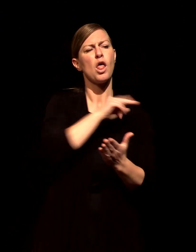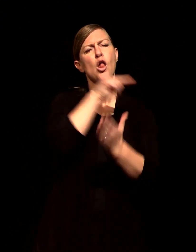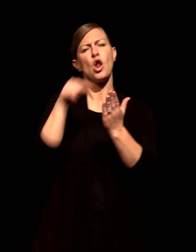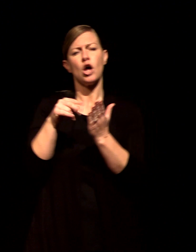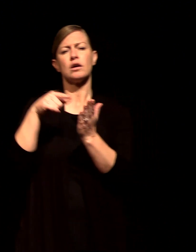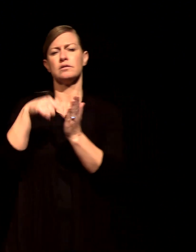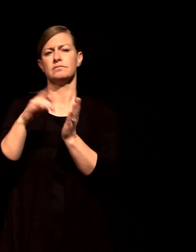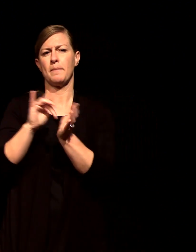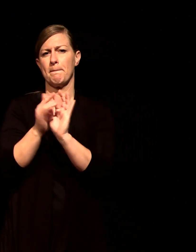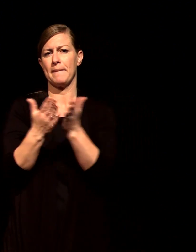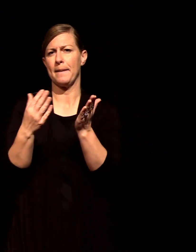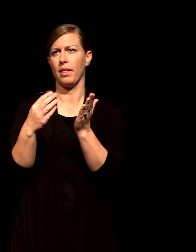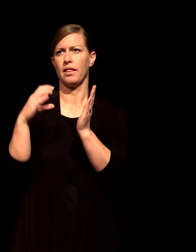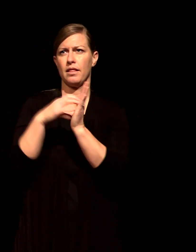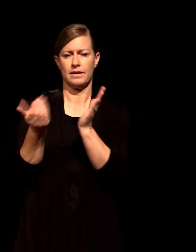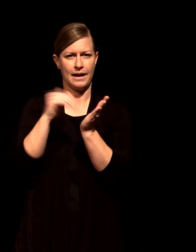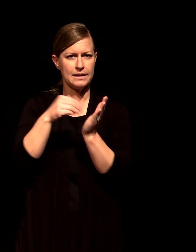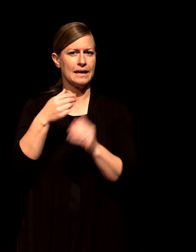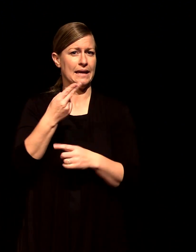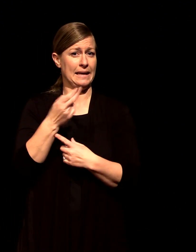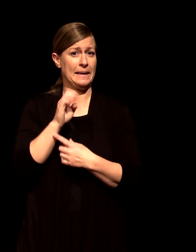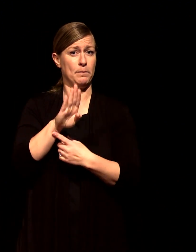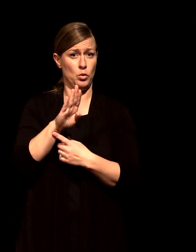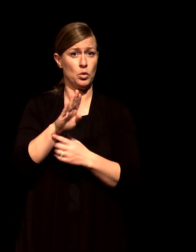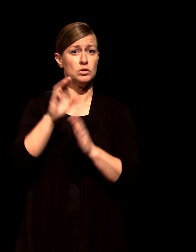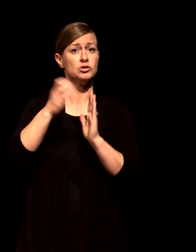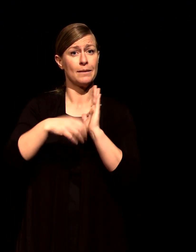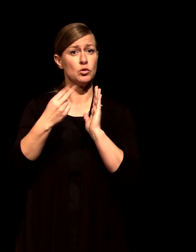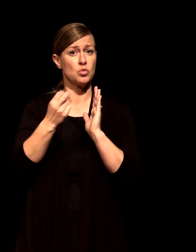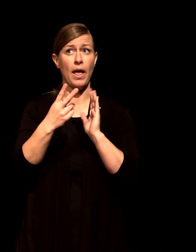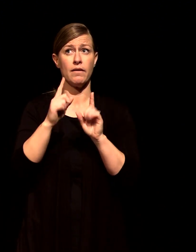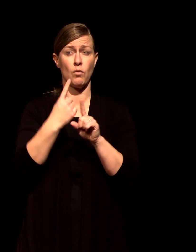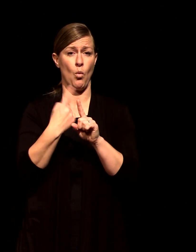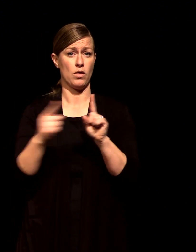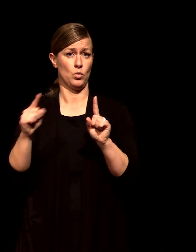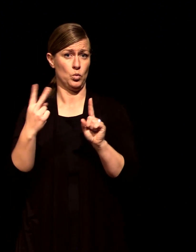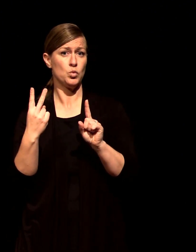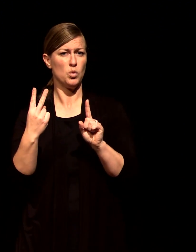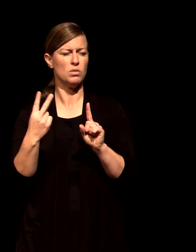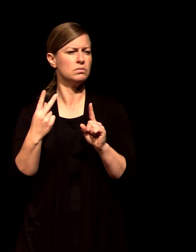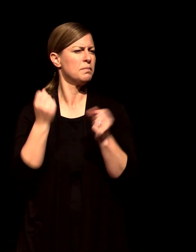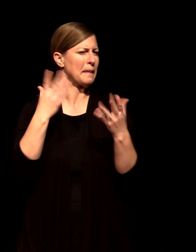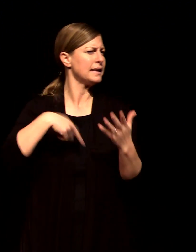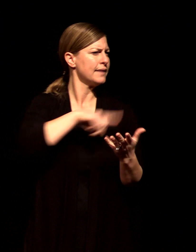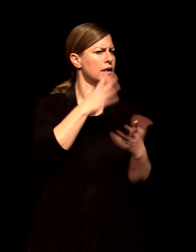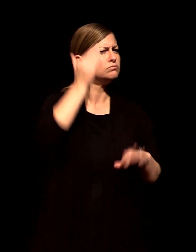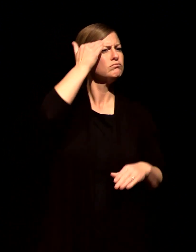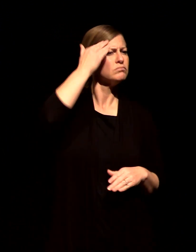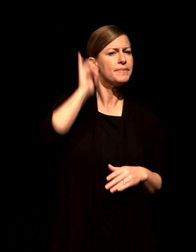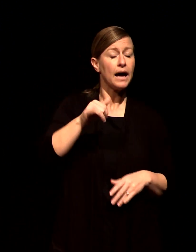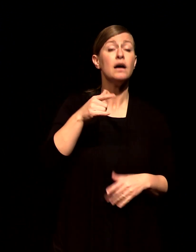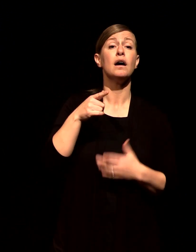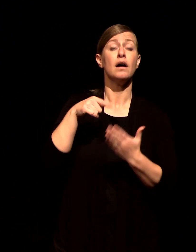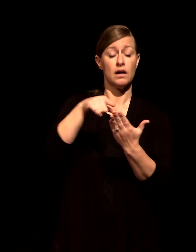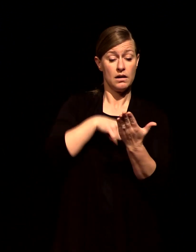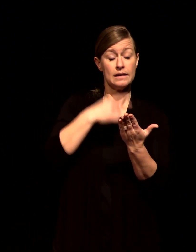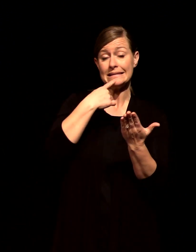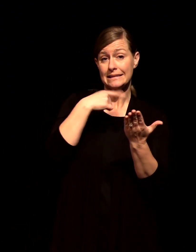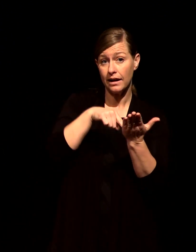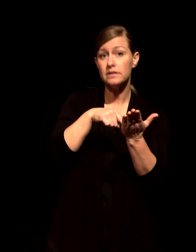it says therefore since we are surrounded by such a huge crowd of witnesses to